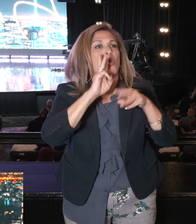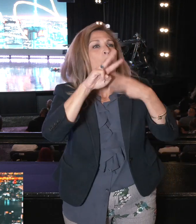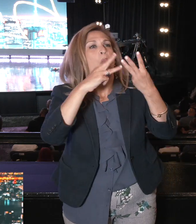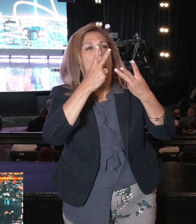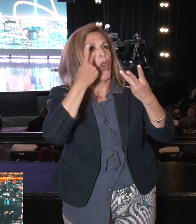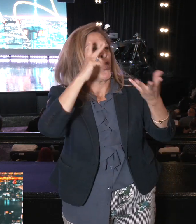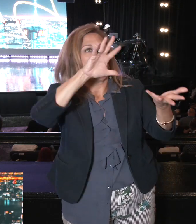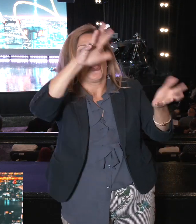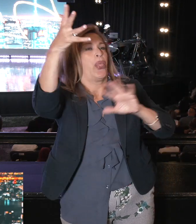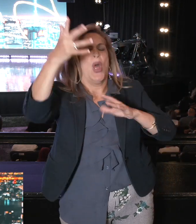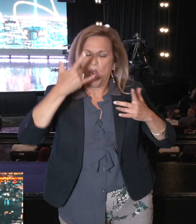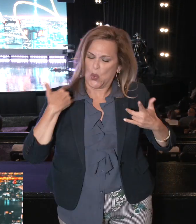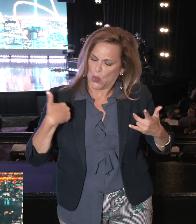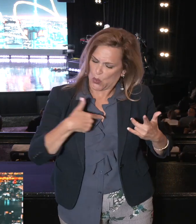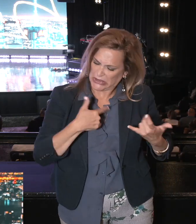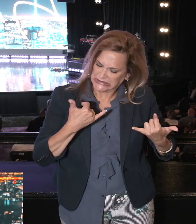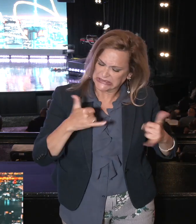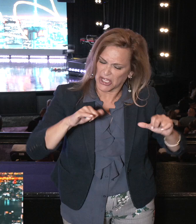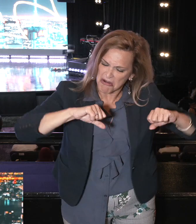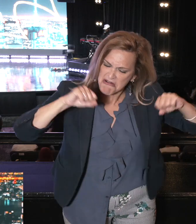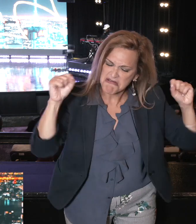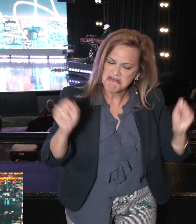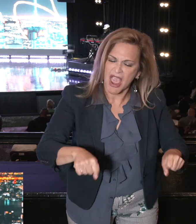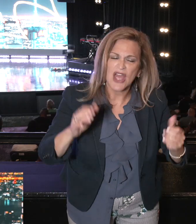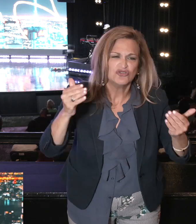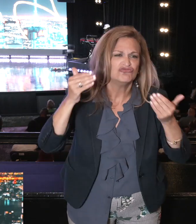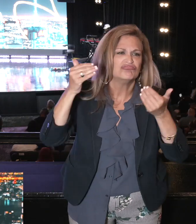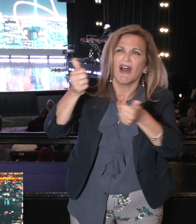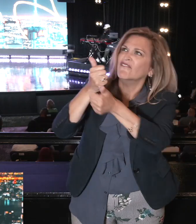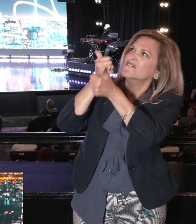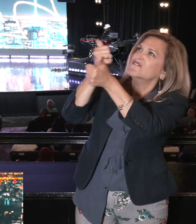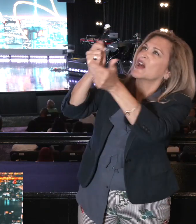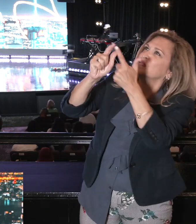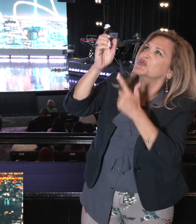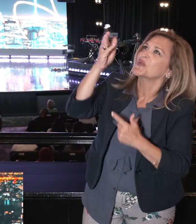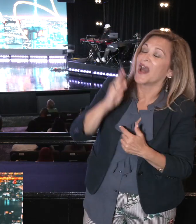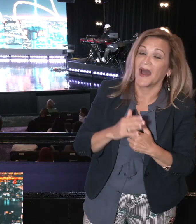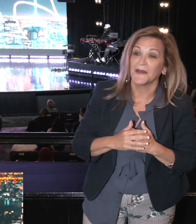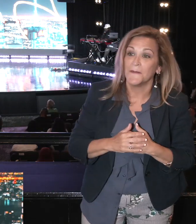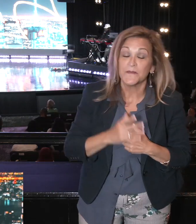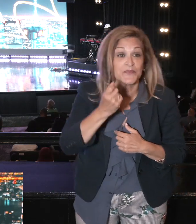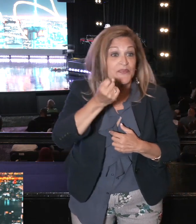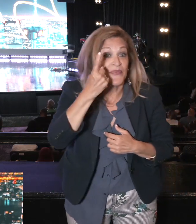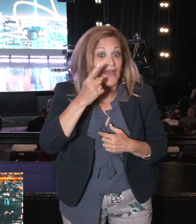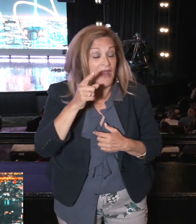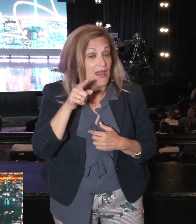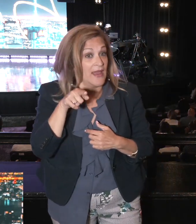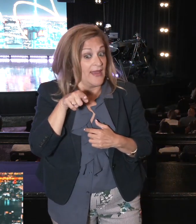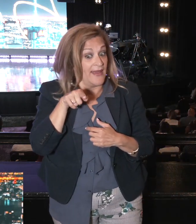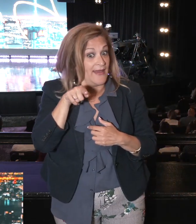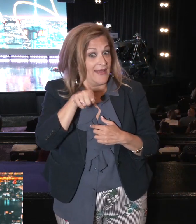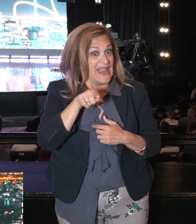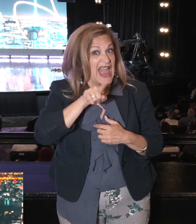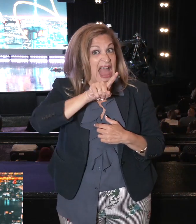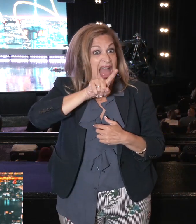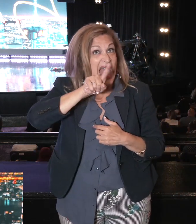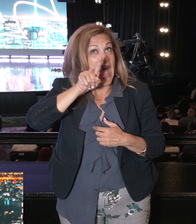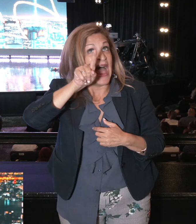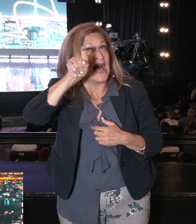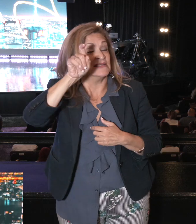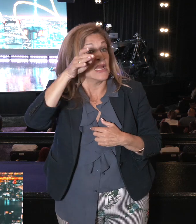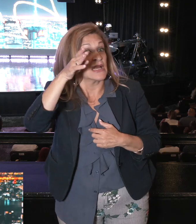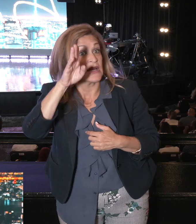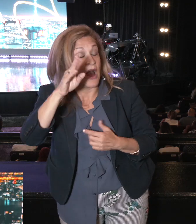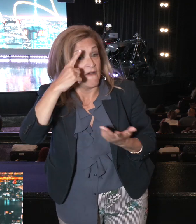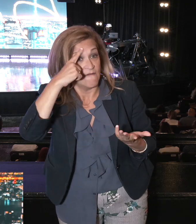huge. We can do this. He asked for the hill country. Which was a tough area. The tough terrain. Where the